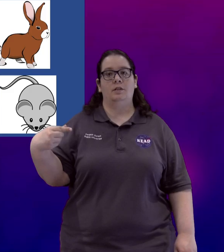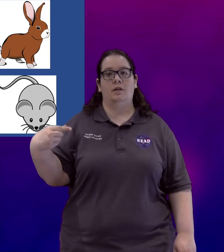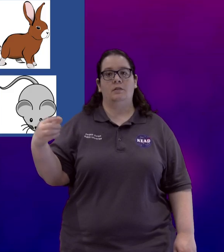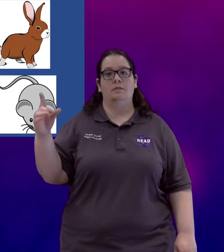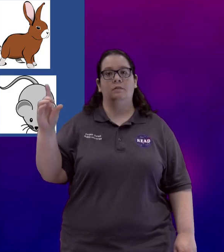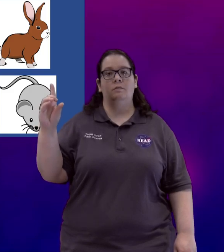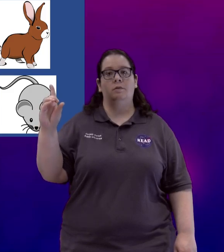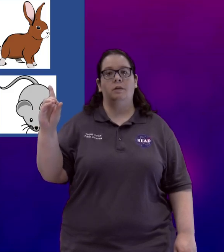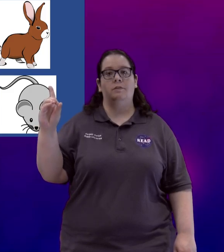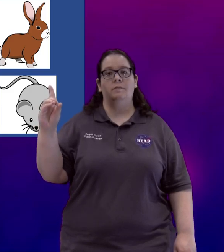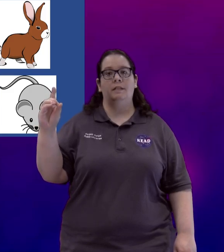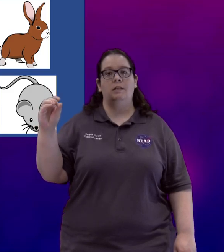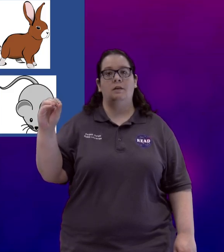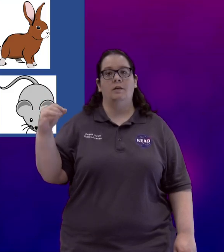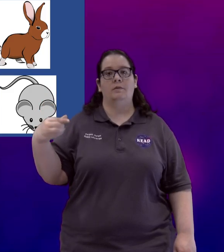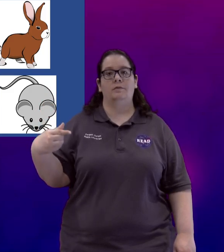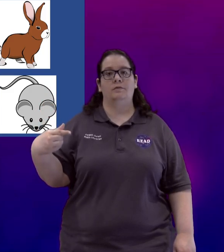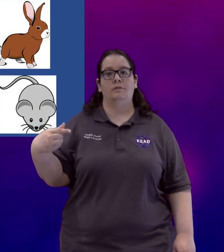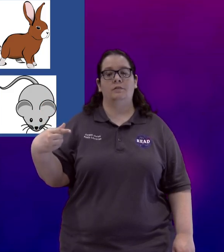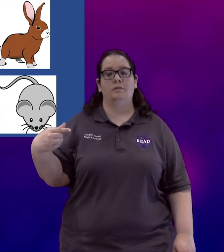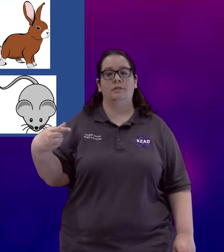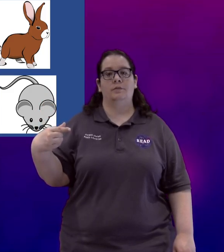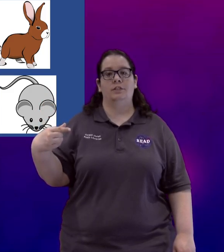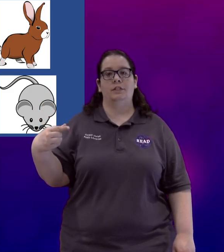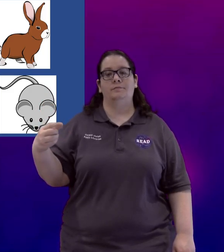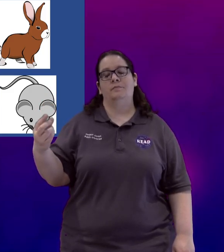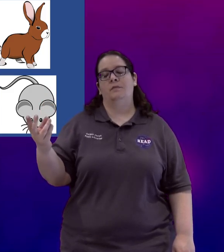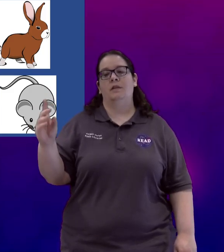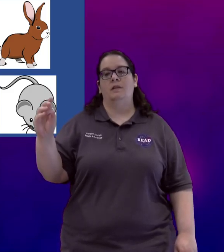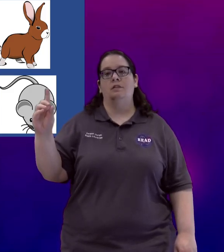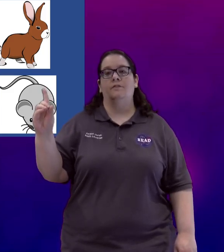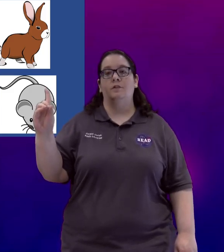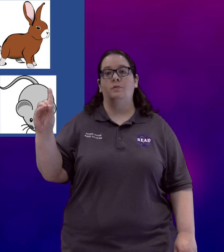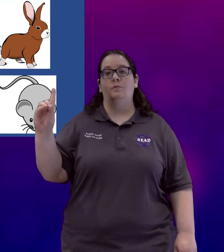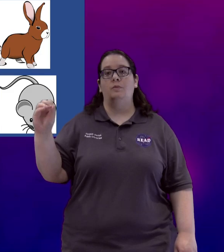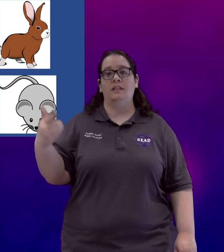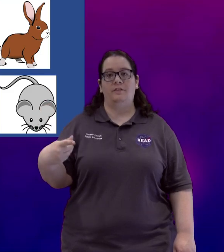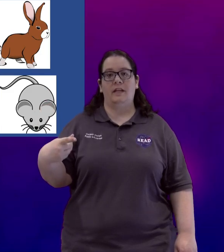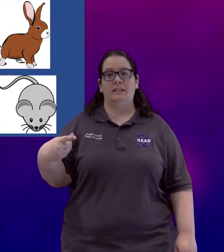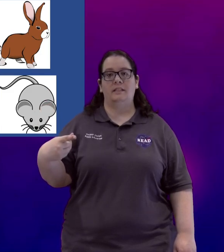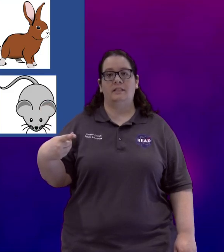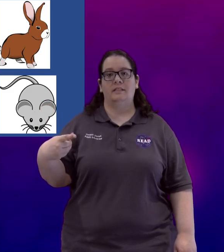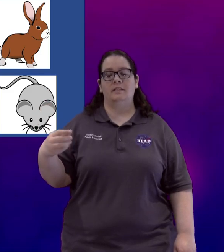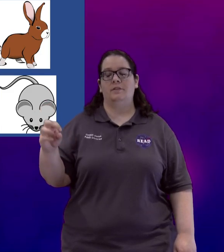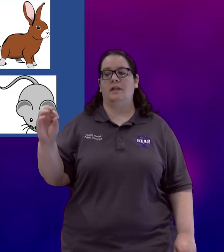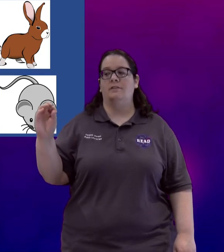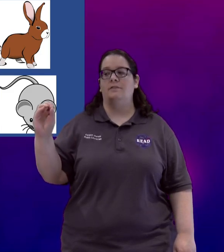dog where we go from D-O to a G. So if you do it really fast you kind of